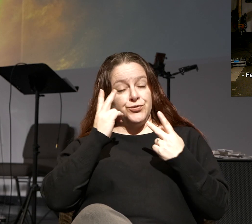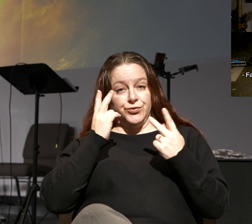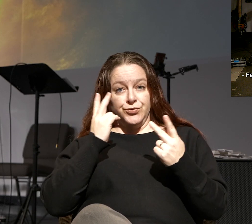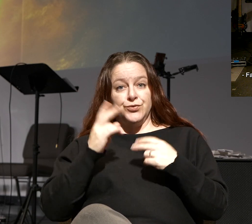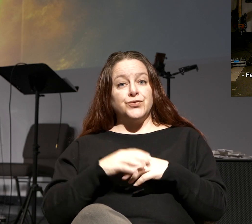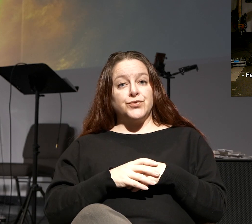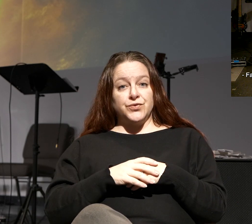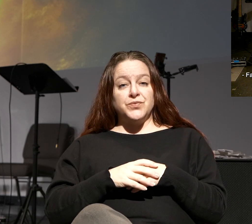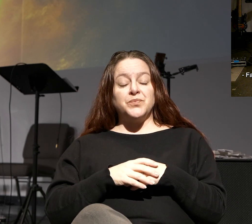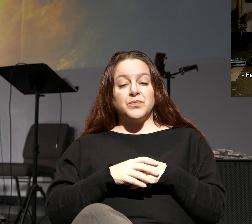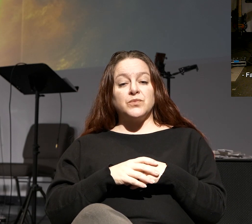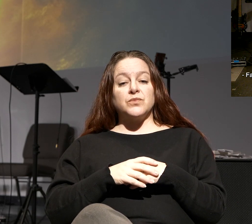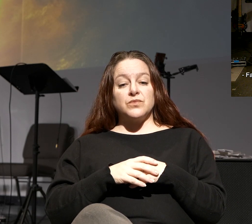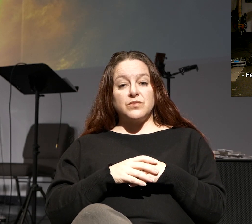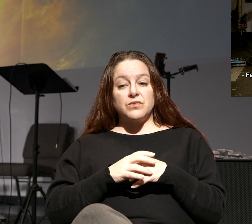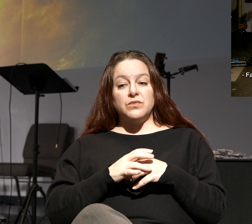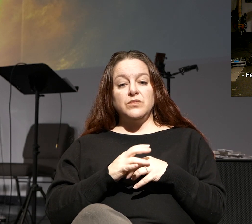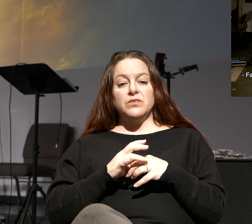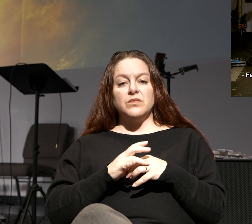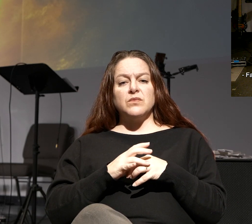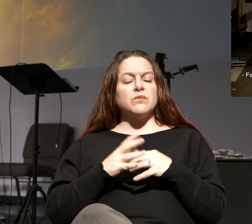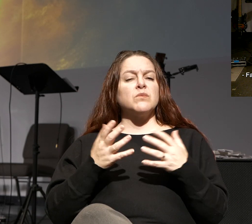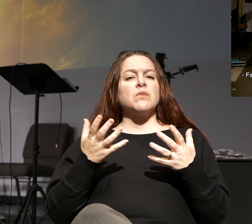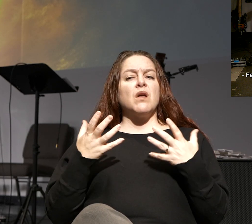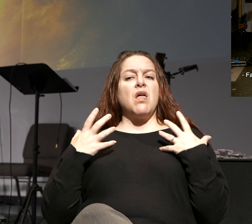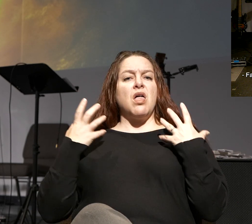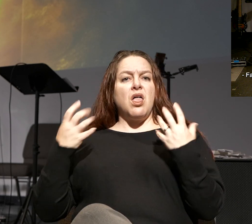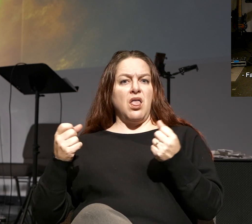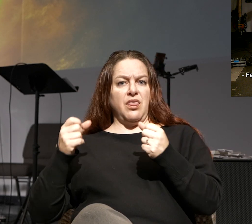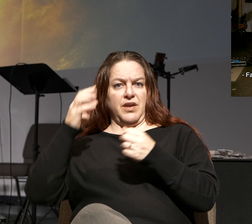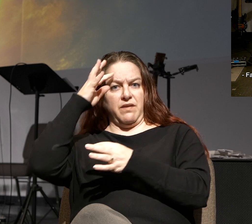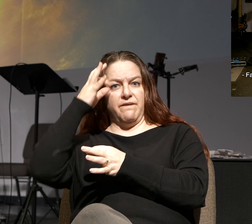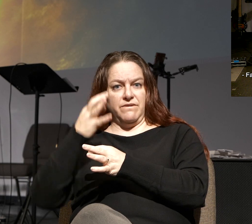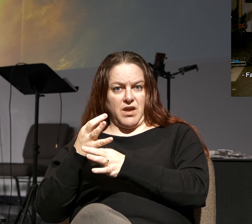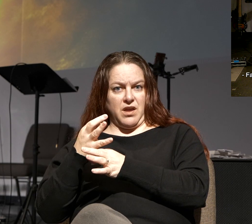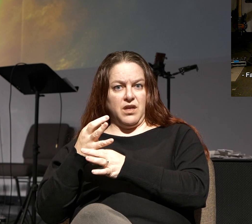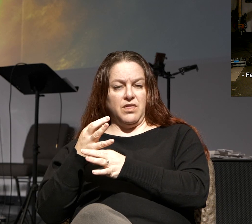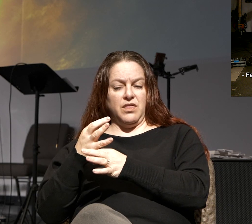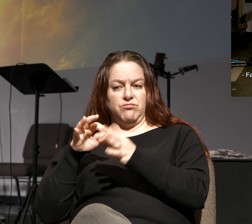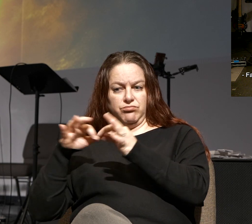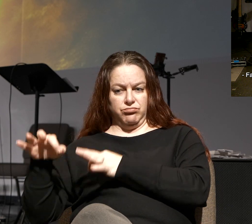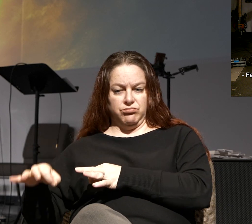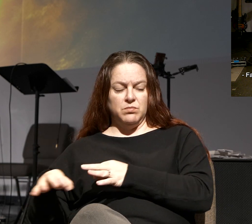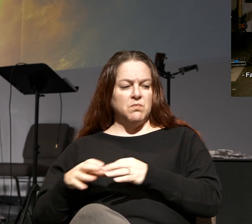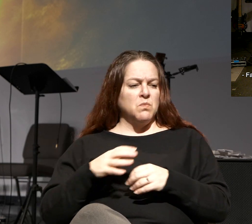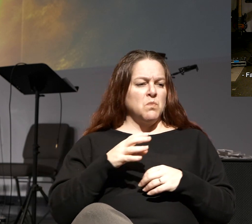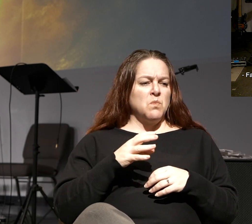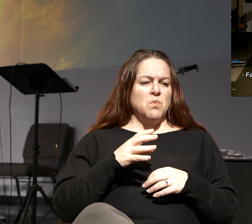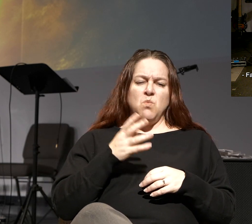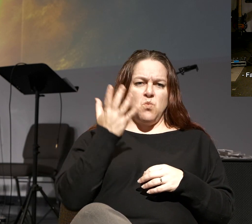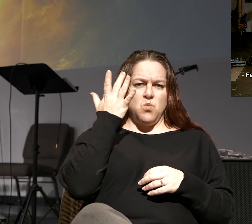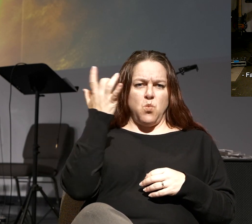And so we defined for you what is a healthy faith. Why do people defect from the faith? Number one,